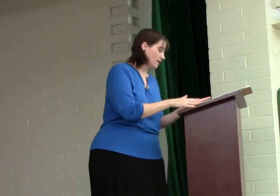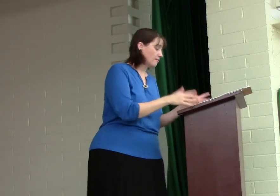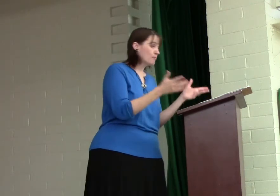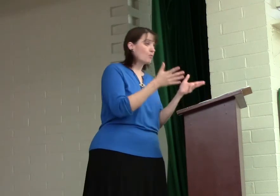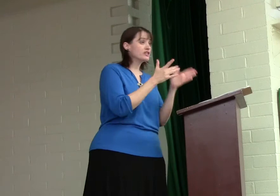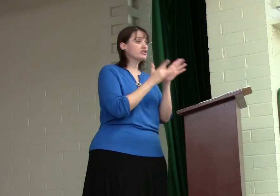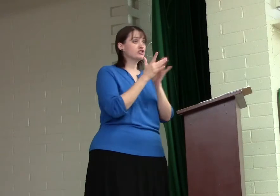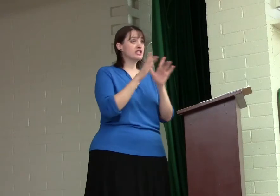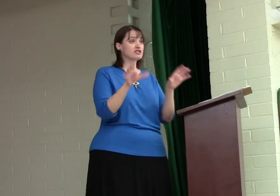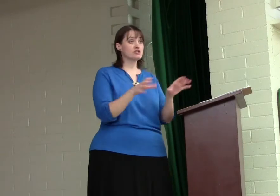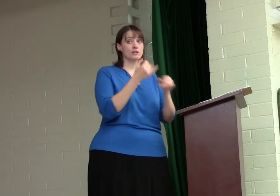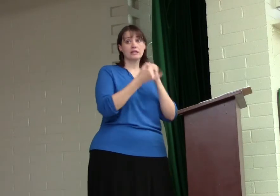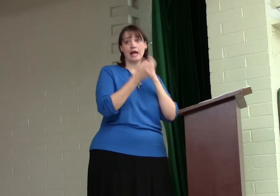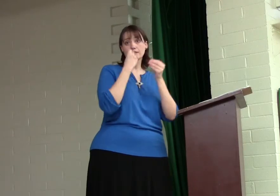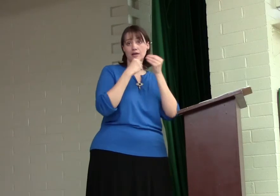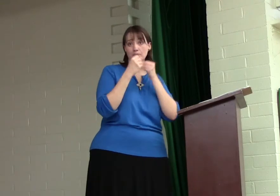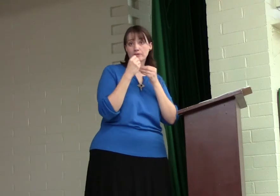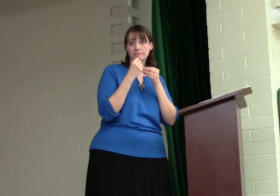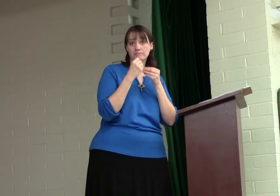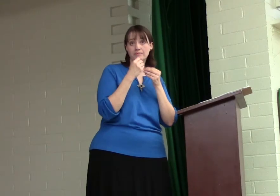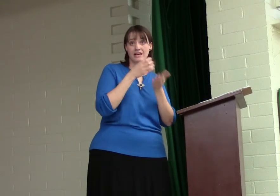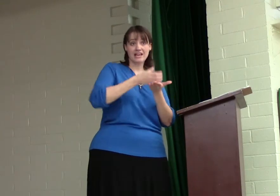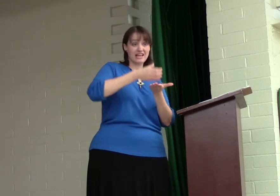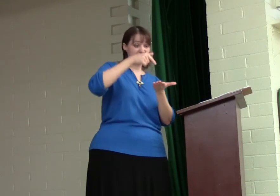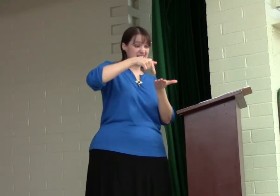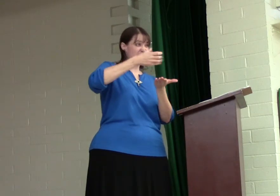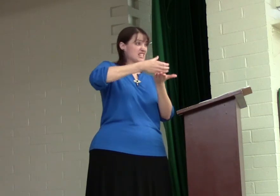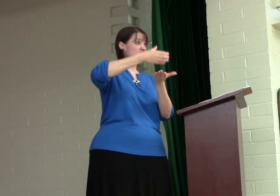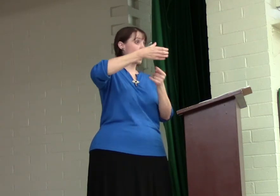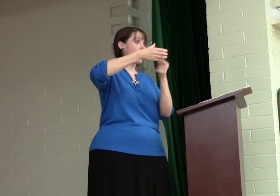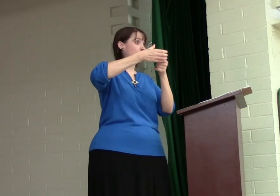But what does Jesus do at the Last Supper? He says, this cup